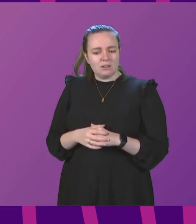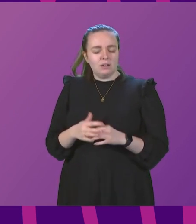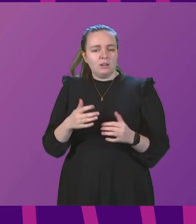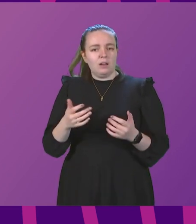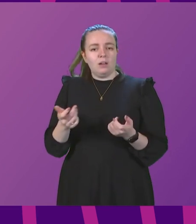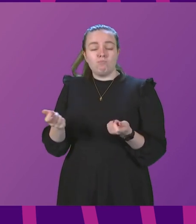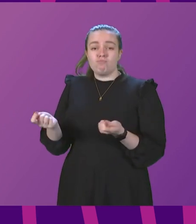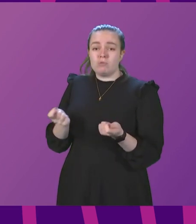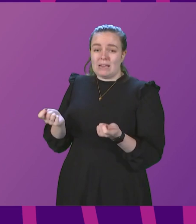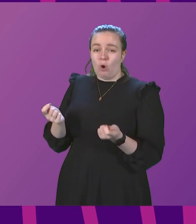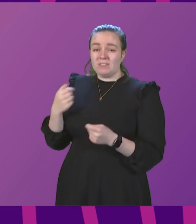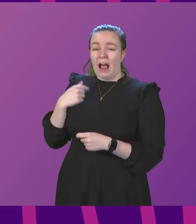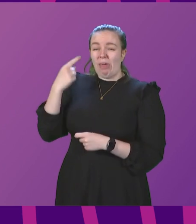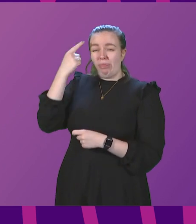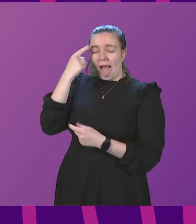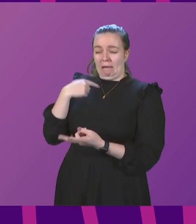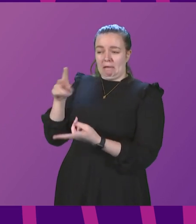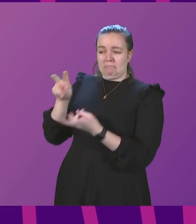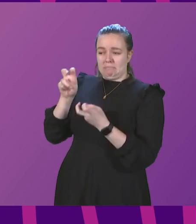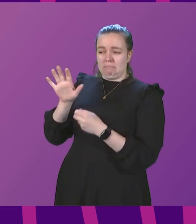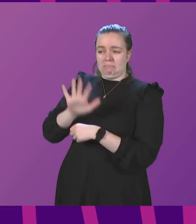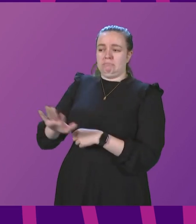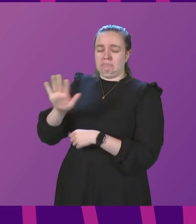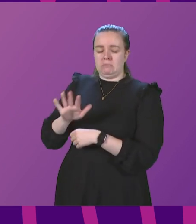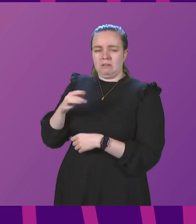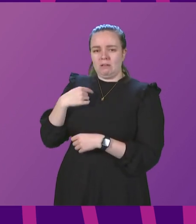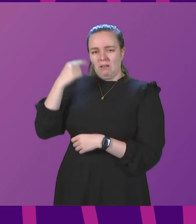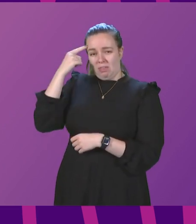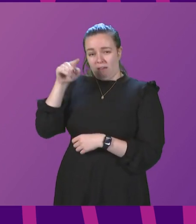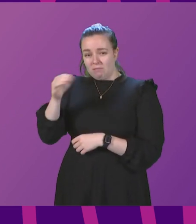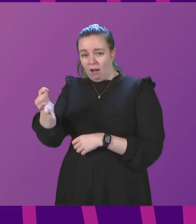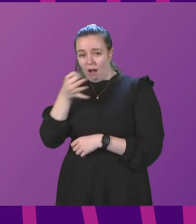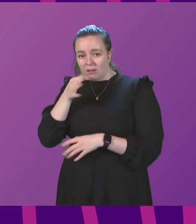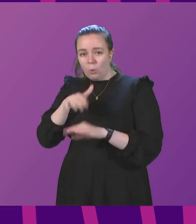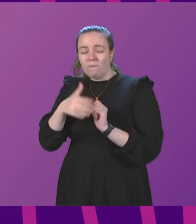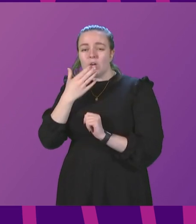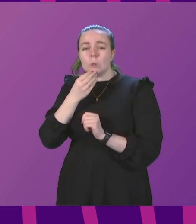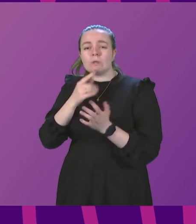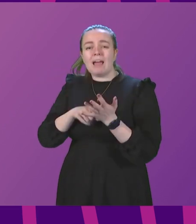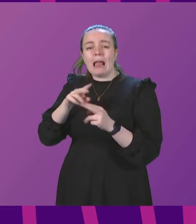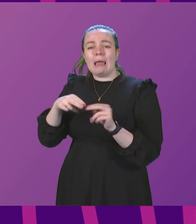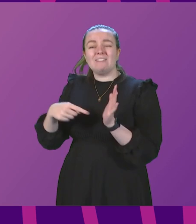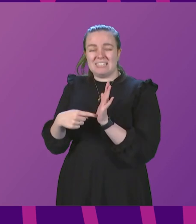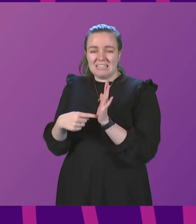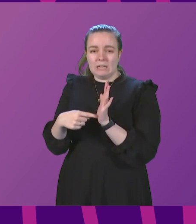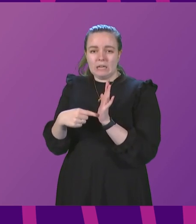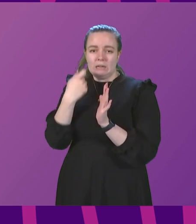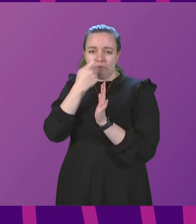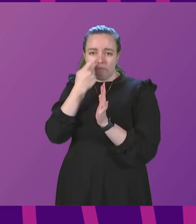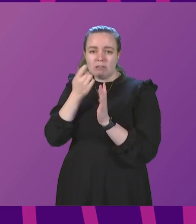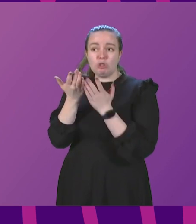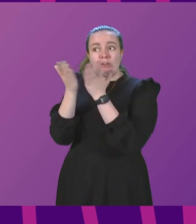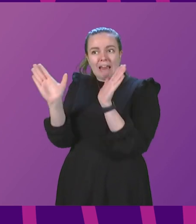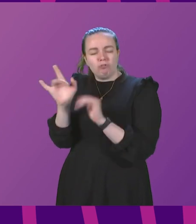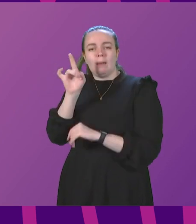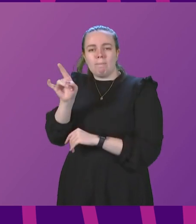I think I have got the gist of the question. I think what Polly Mooney was asking me about the use of lateral flow devices generally, but in